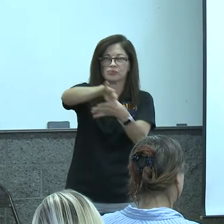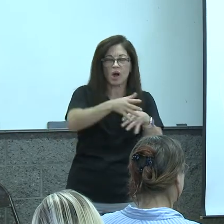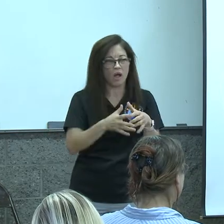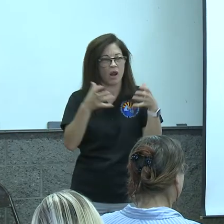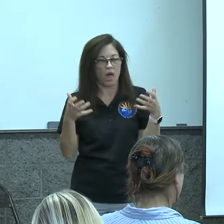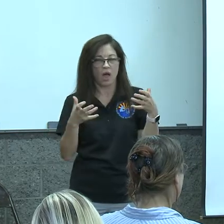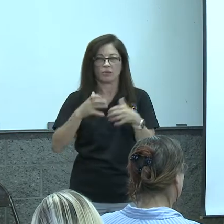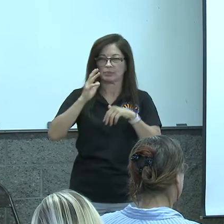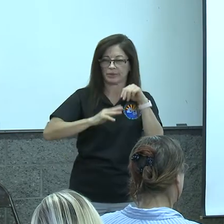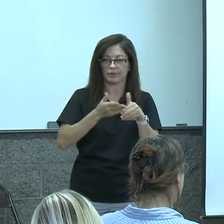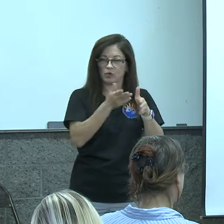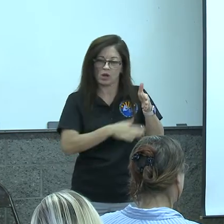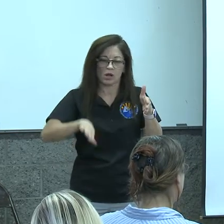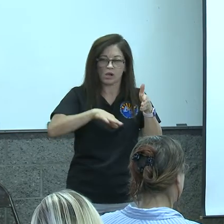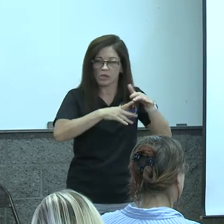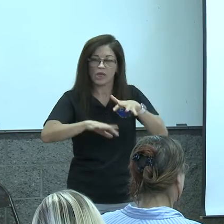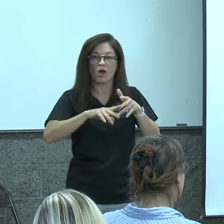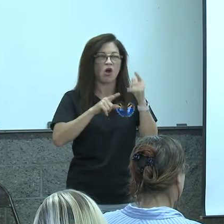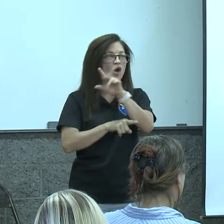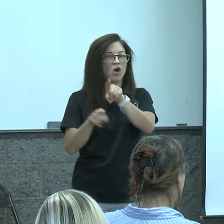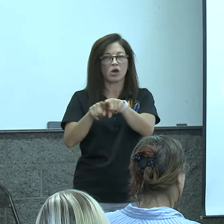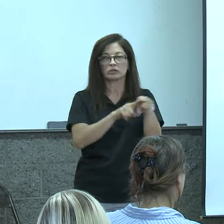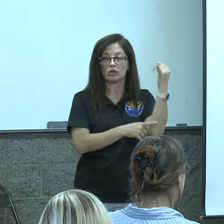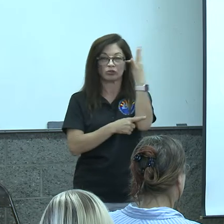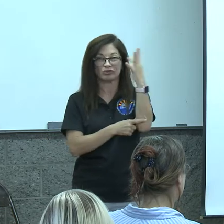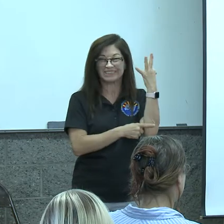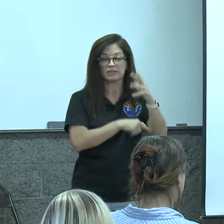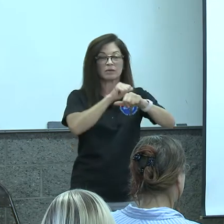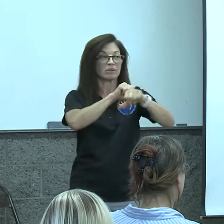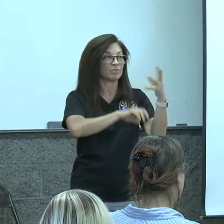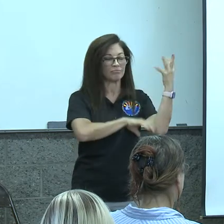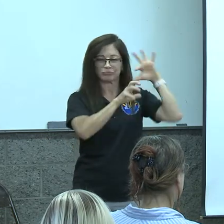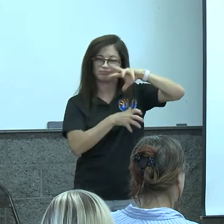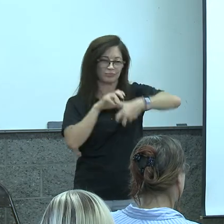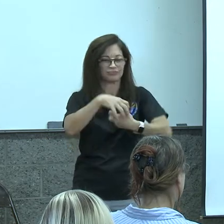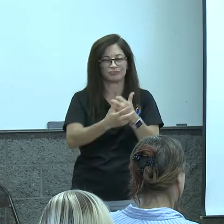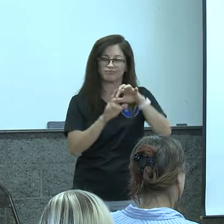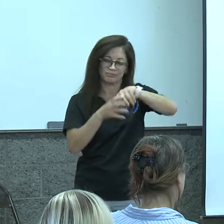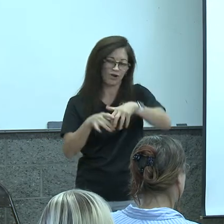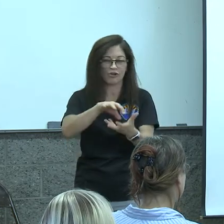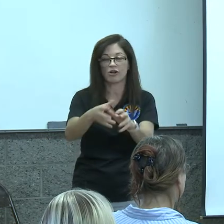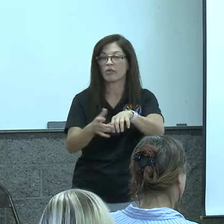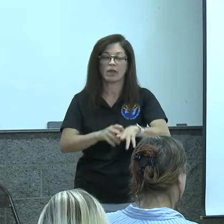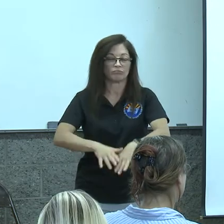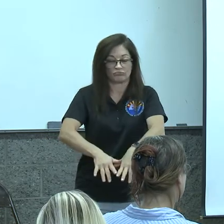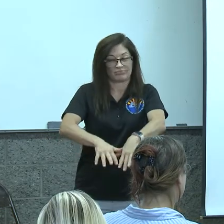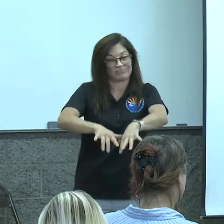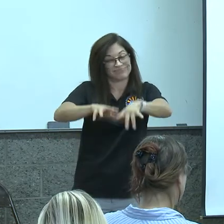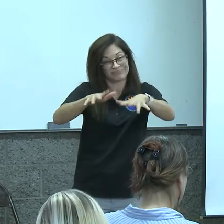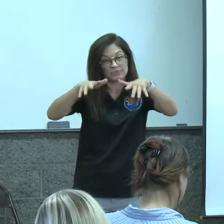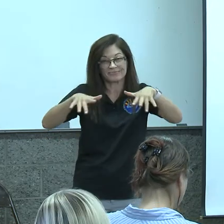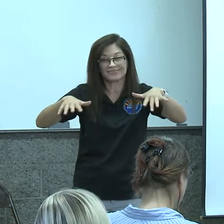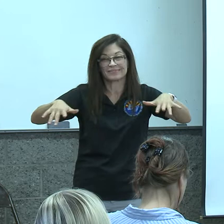whole lot of debris and then at some point the trees and the boulders were too big and the channel overflowed